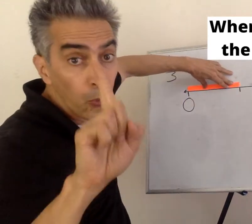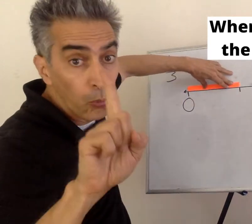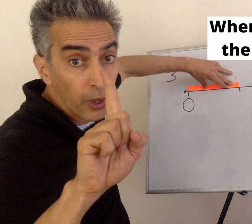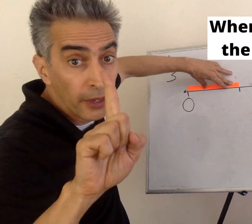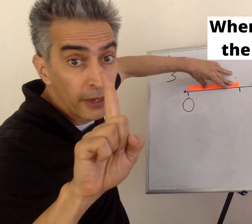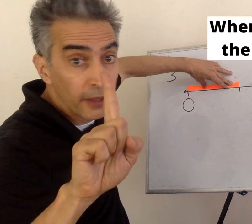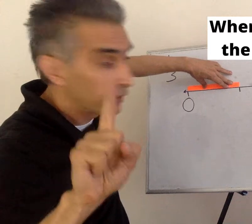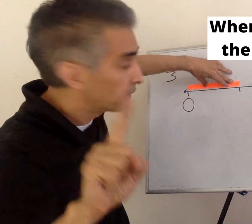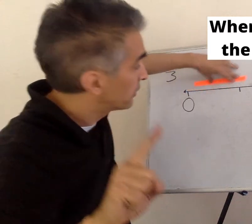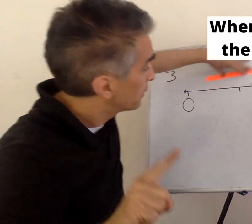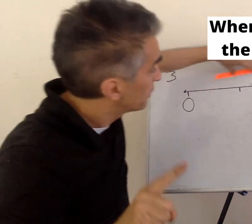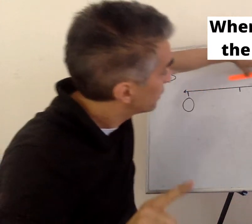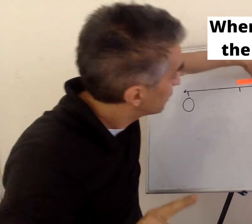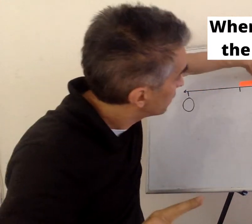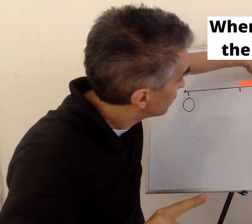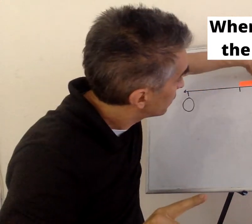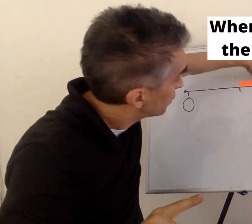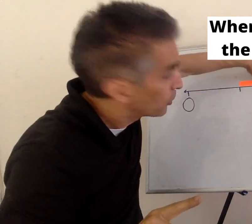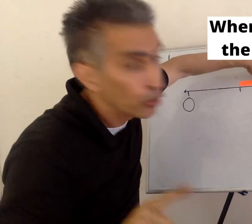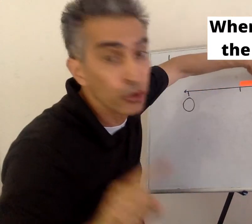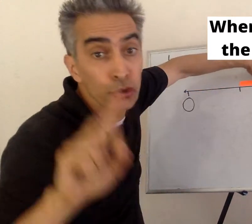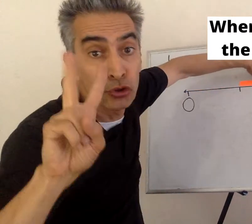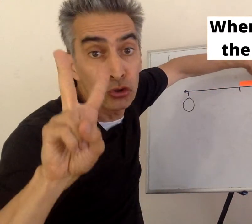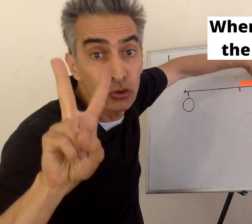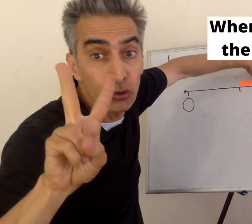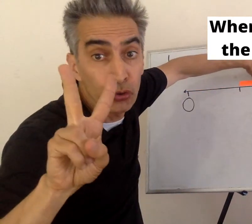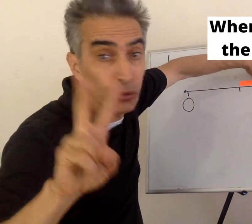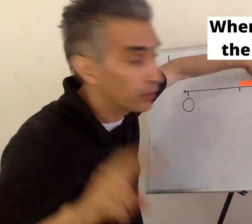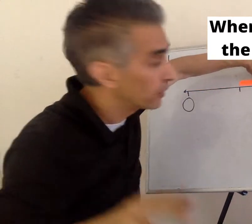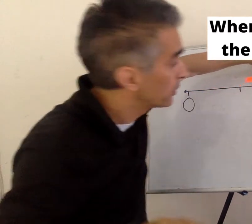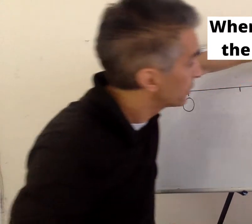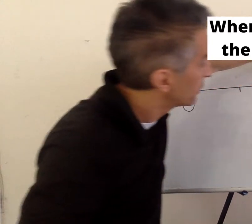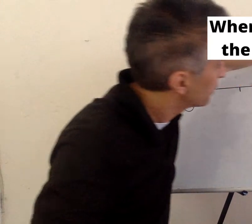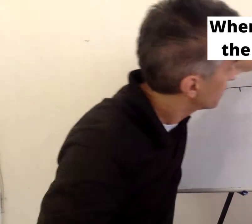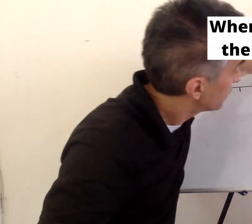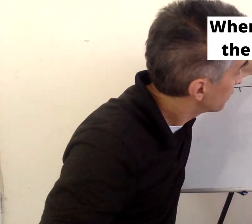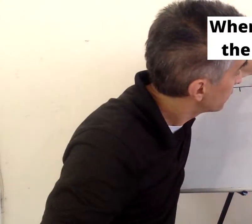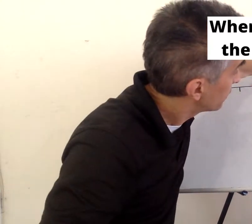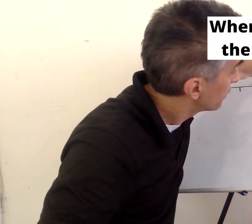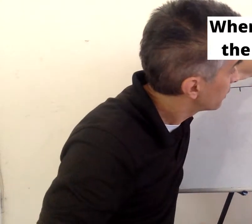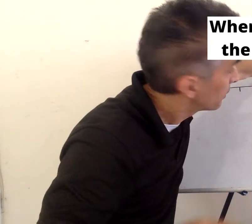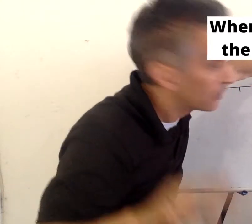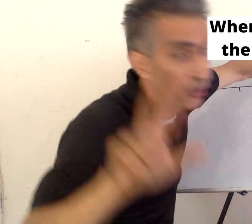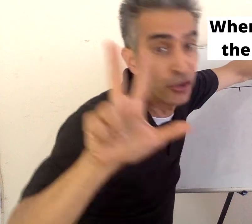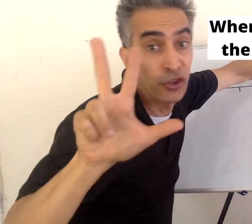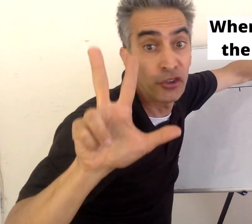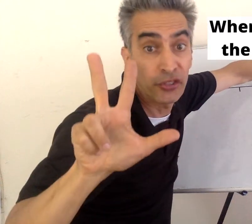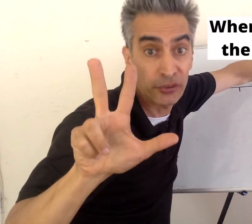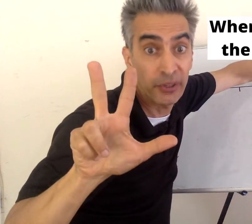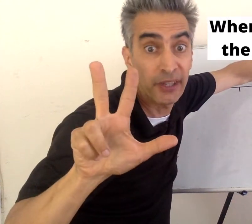One, two, three. three.